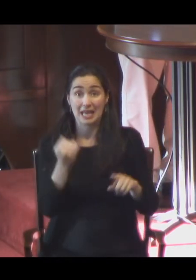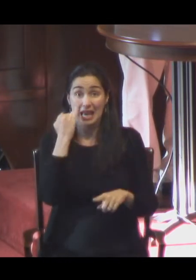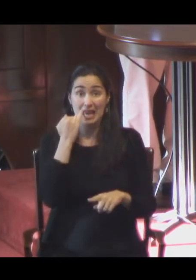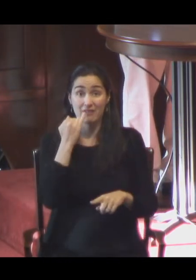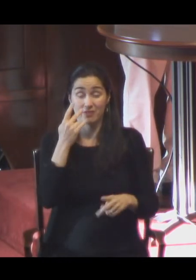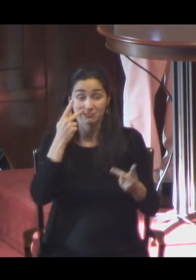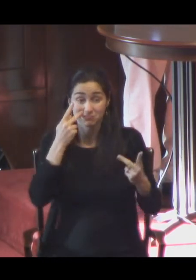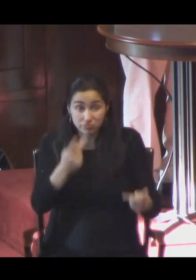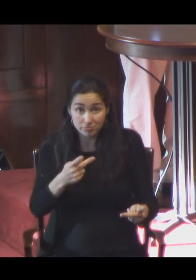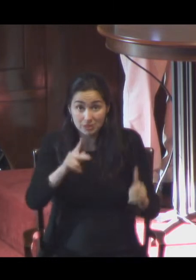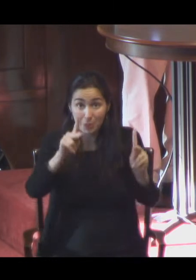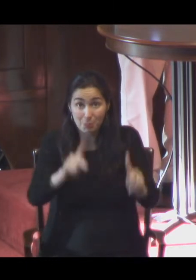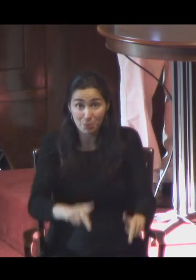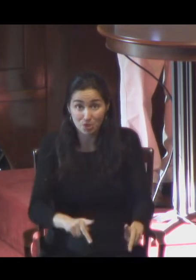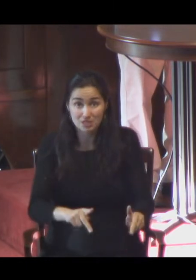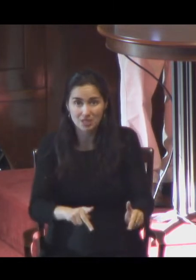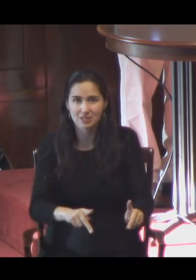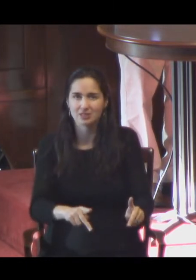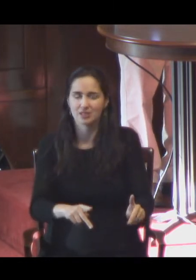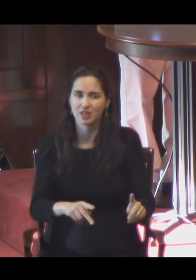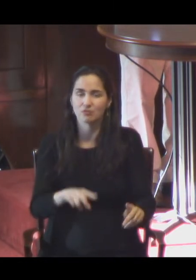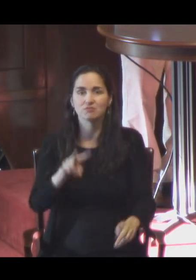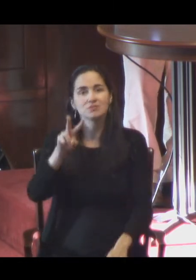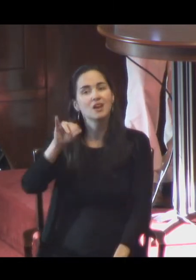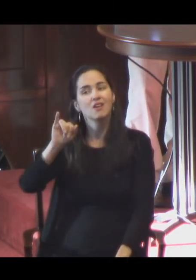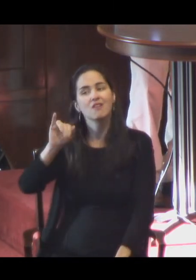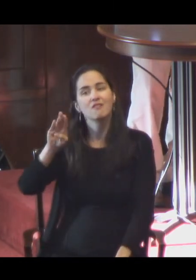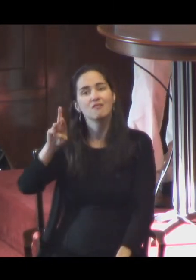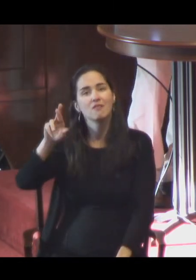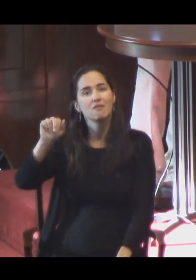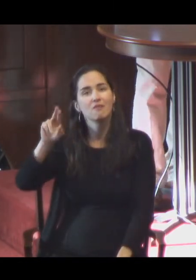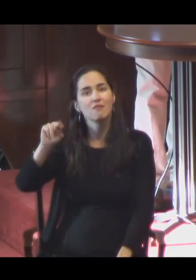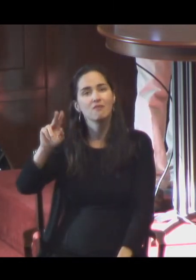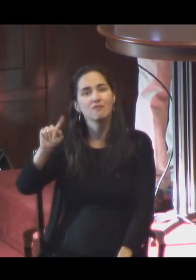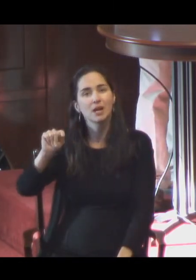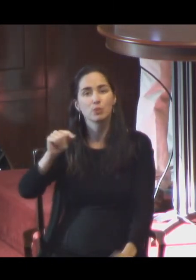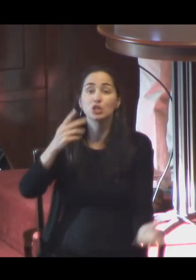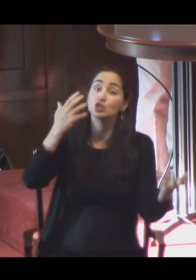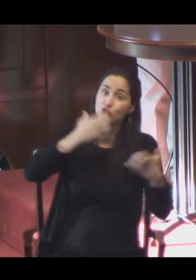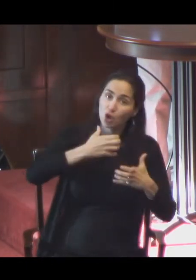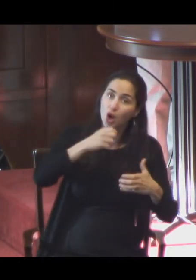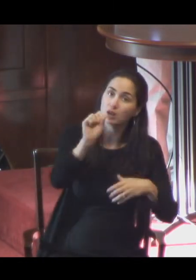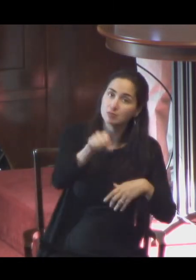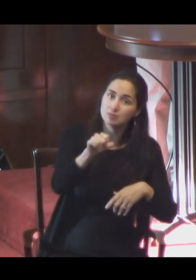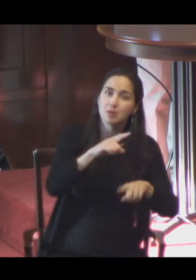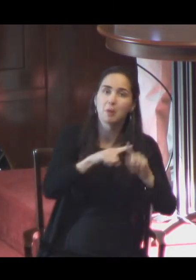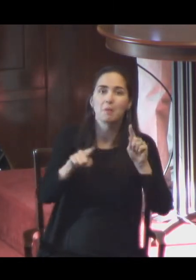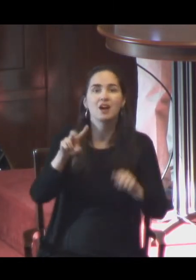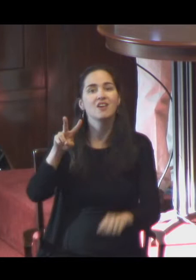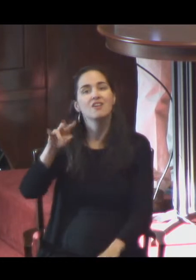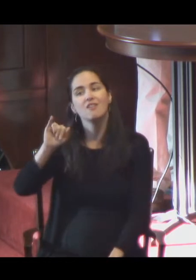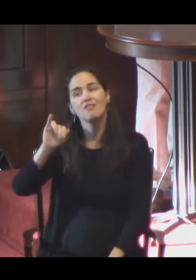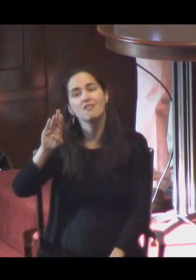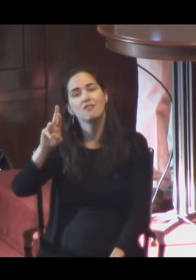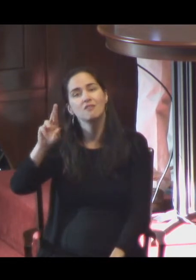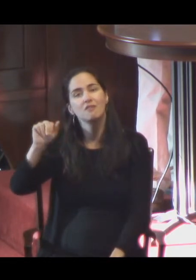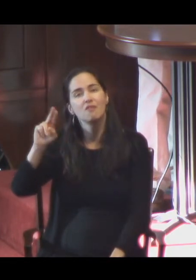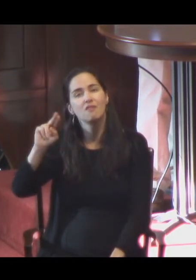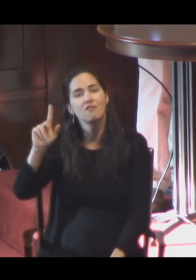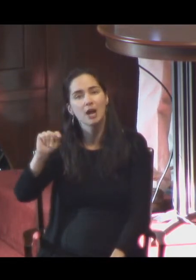spent a long time perfecting this particular dark ground for the painting that had Micah mixed into it. So that when you stand in front of the painting,